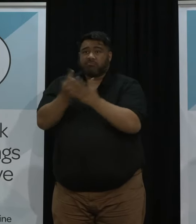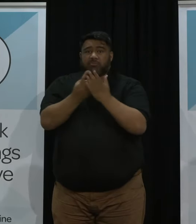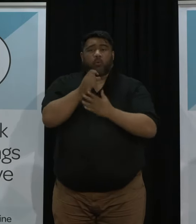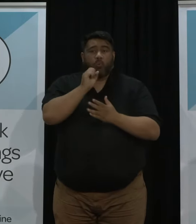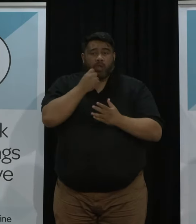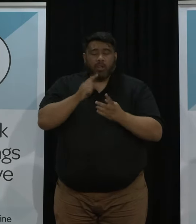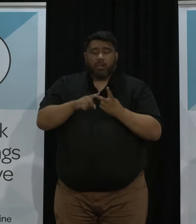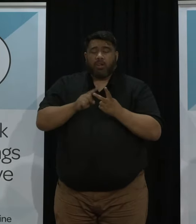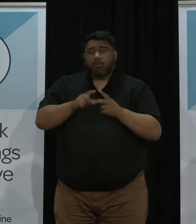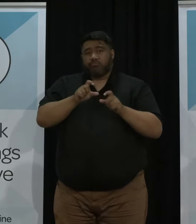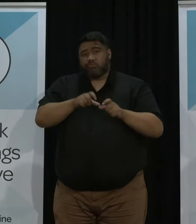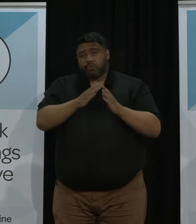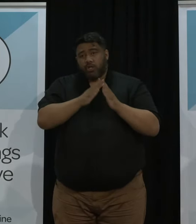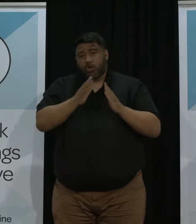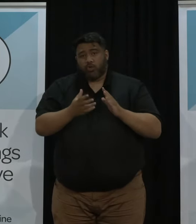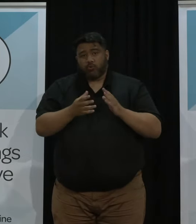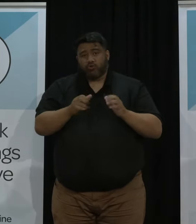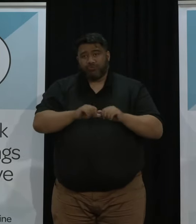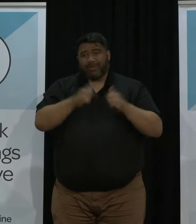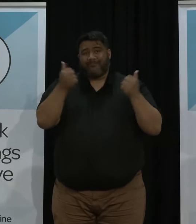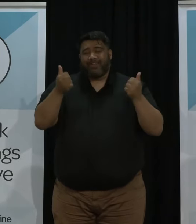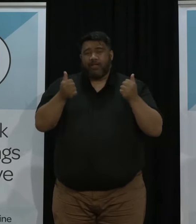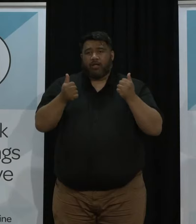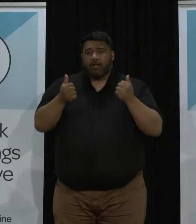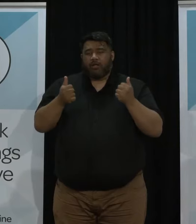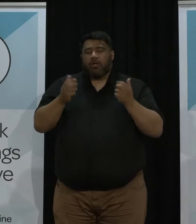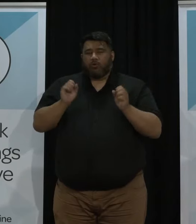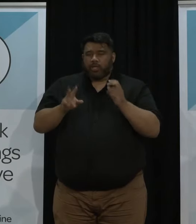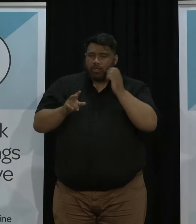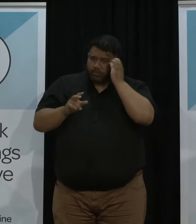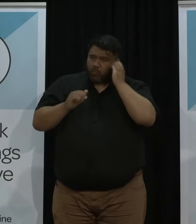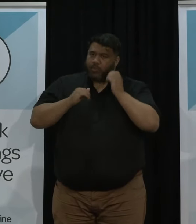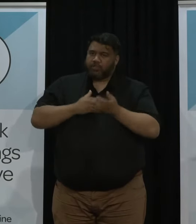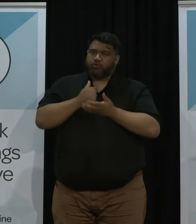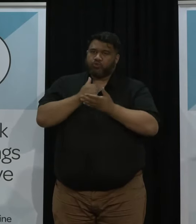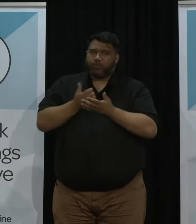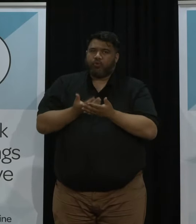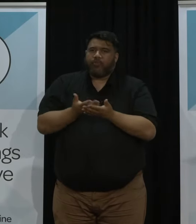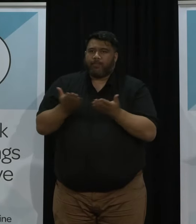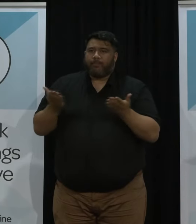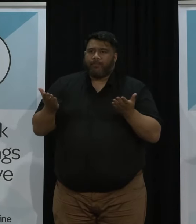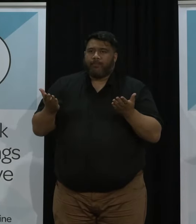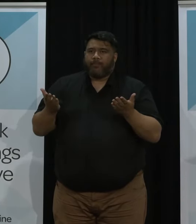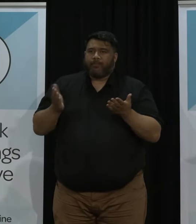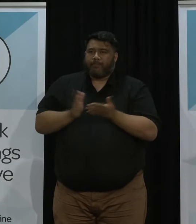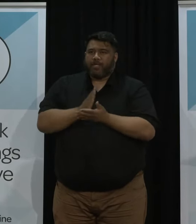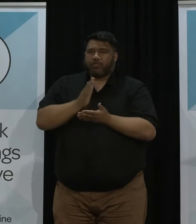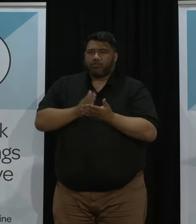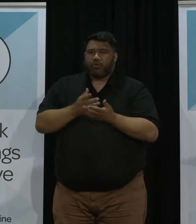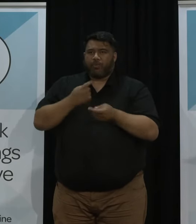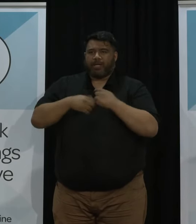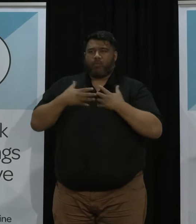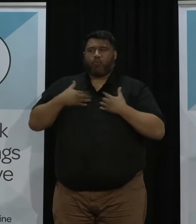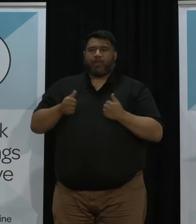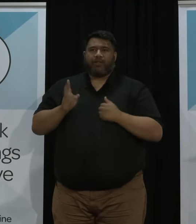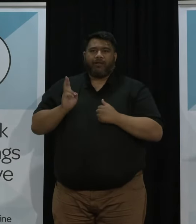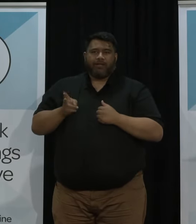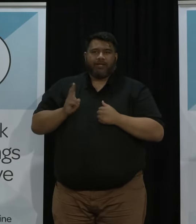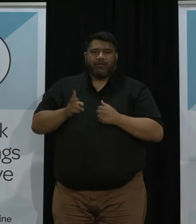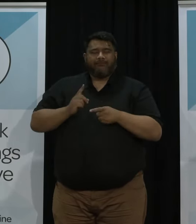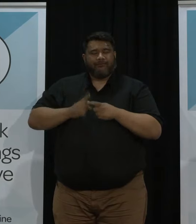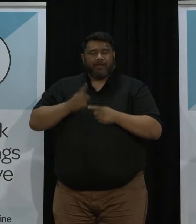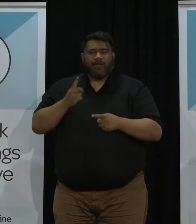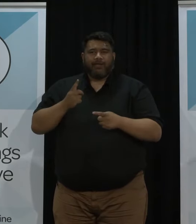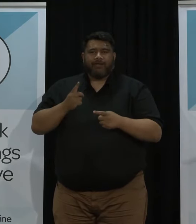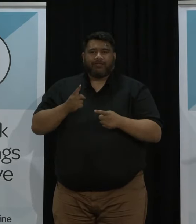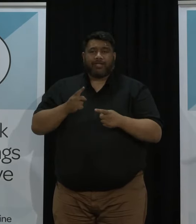and so we must be as prepared as possible to support all of those individuals to get well soon and so treatments are another way